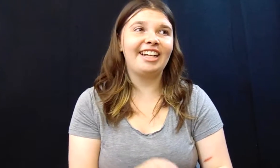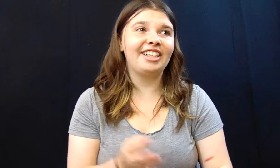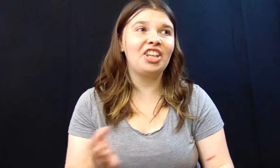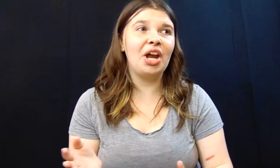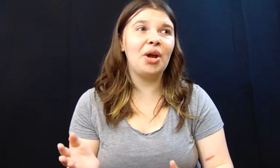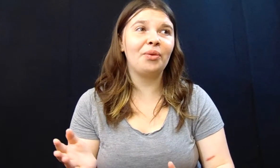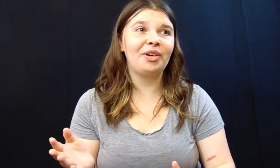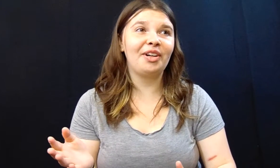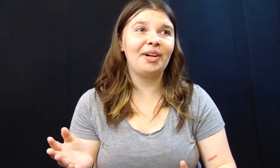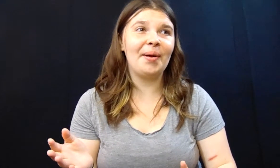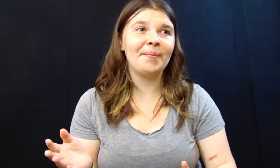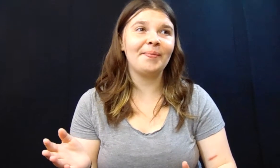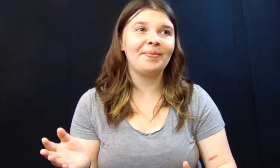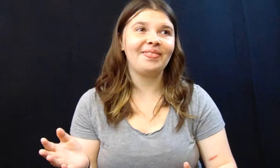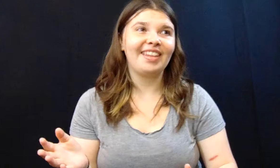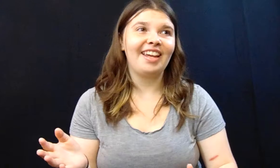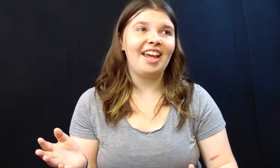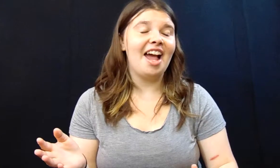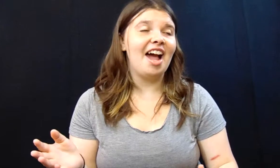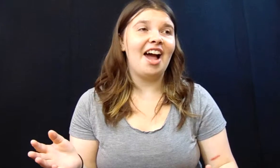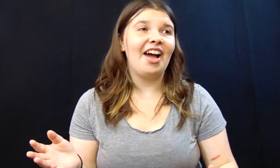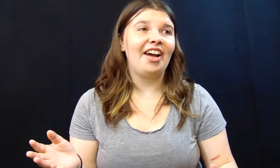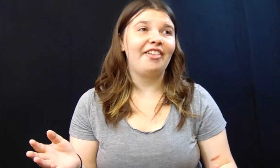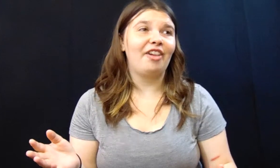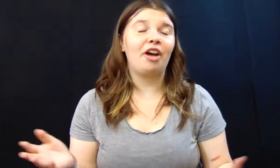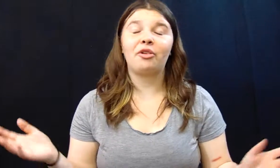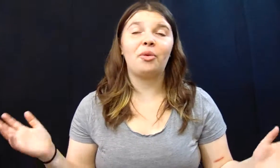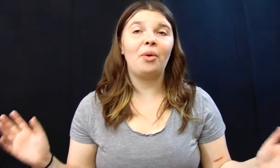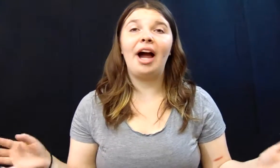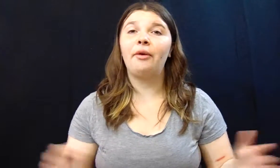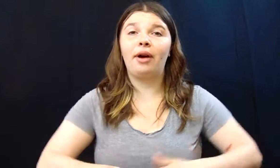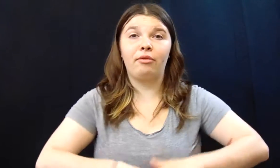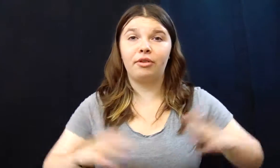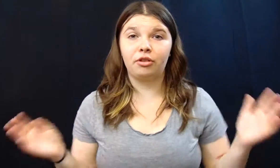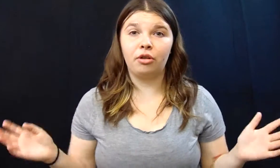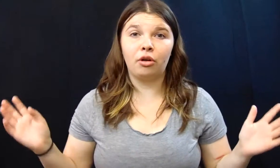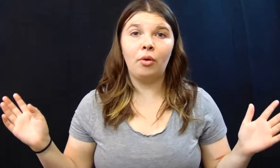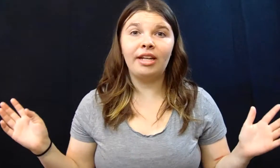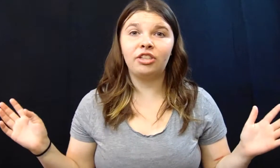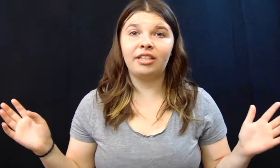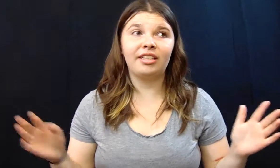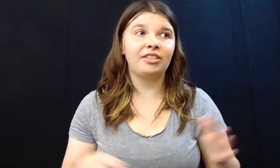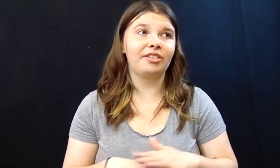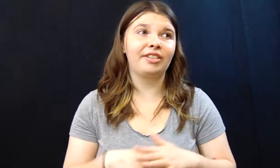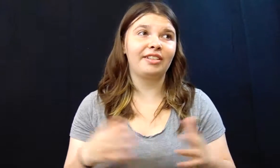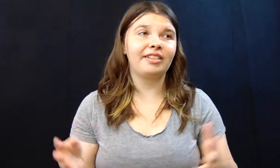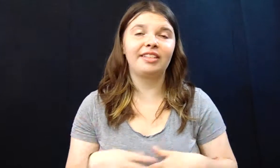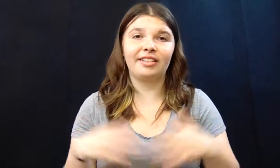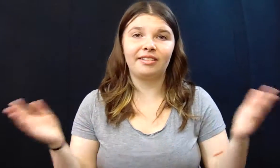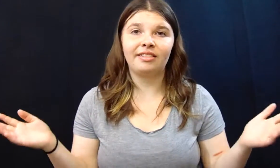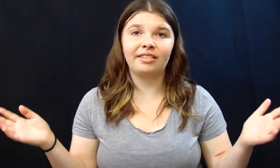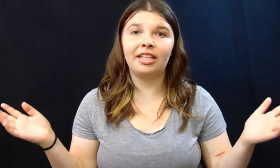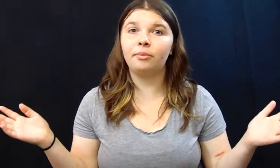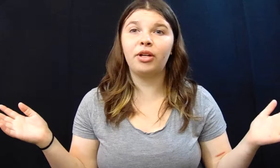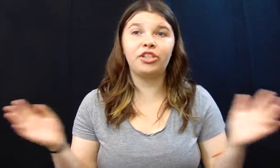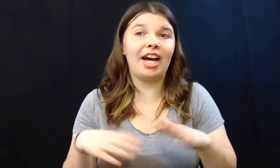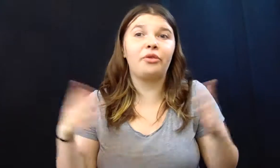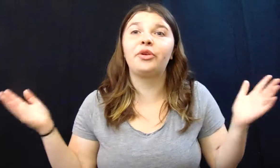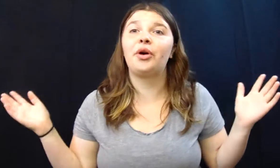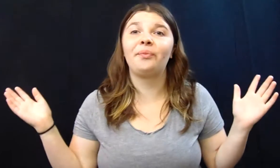they were I don't know why what what the equation is or the celebration I don't know